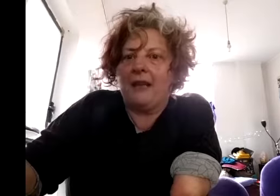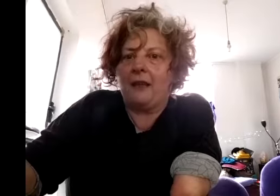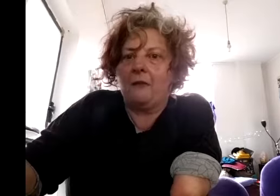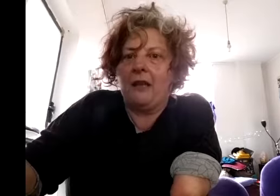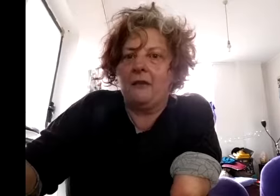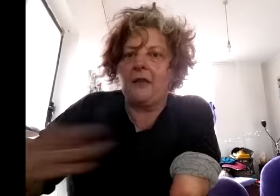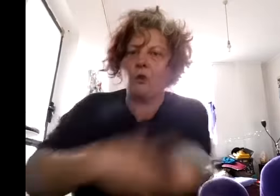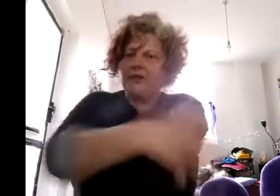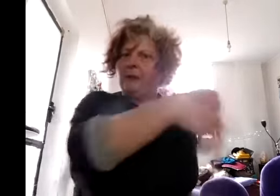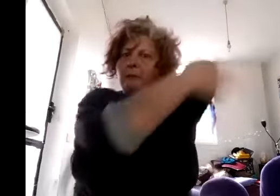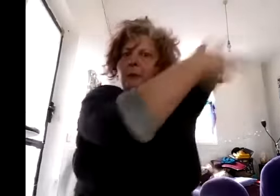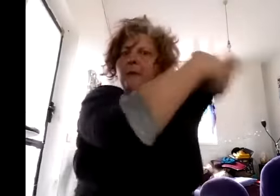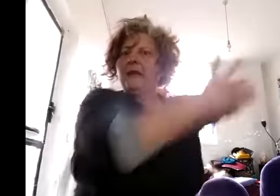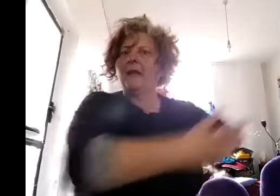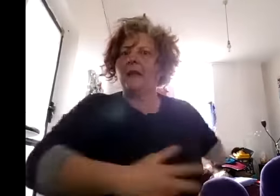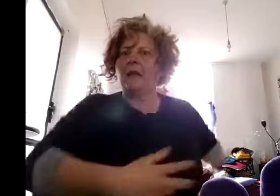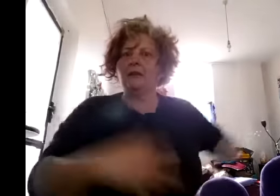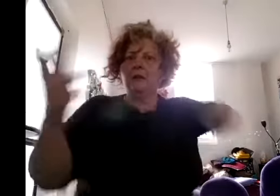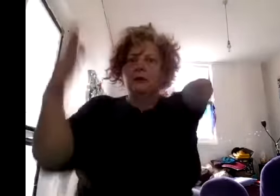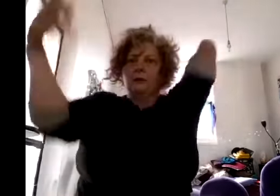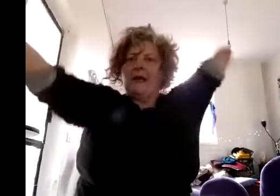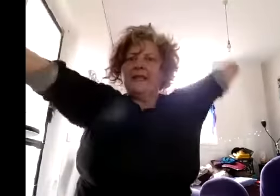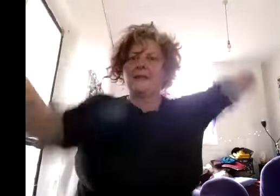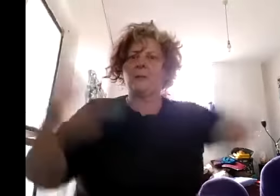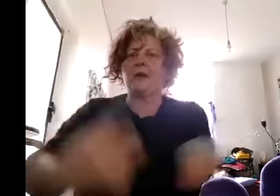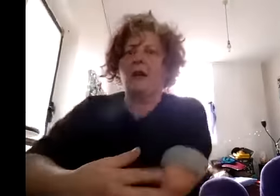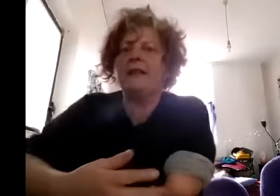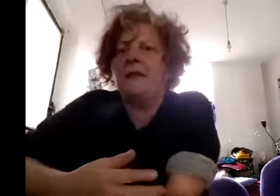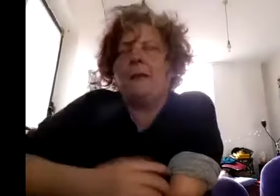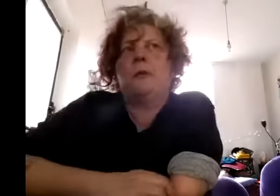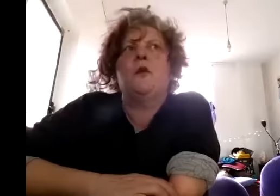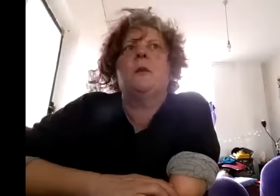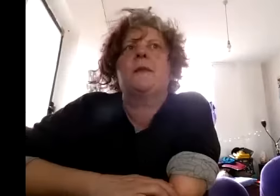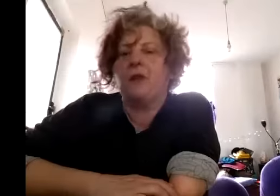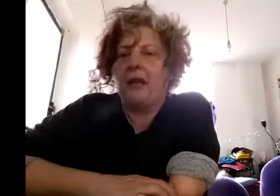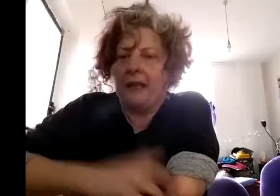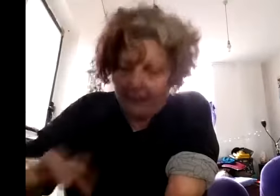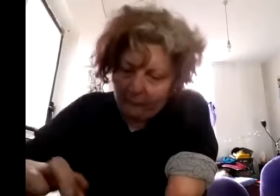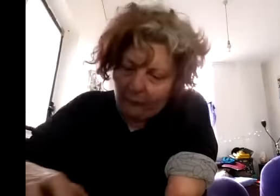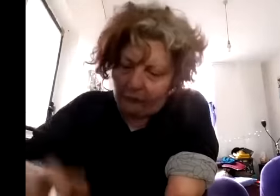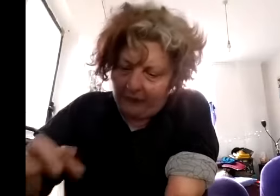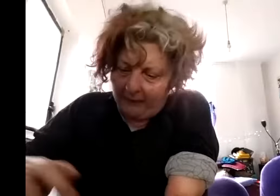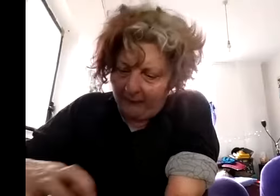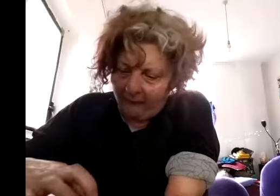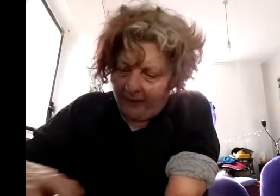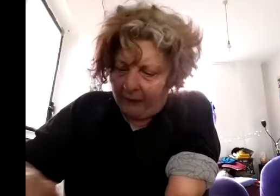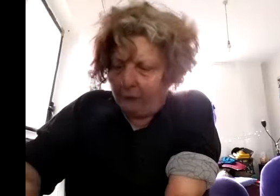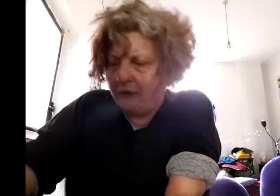and of course I've been problematic in other places but I didn't think performance was like that and unfortunately that trajectory